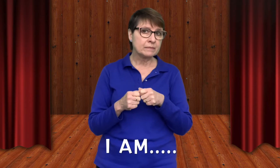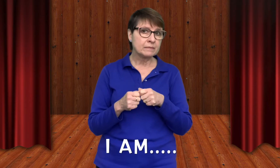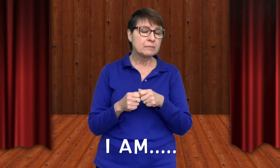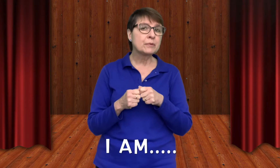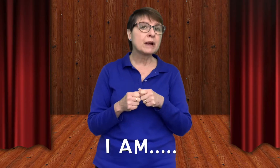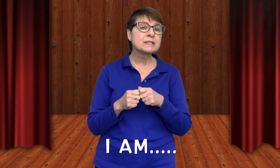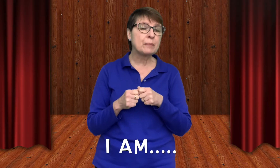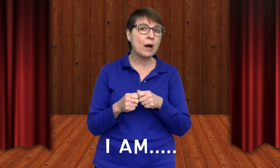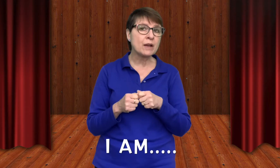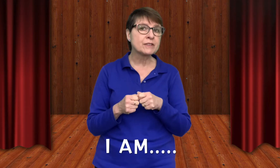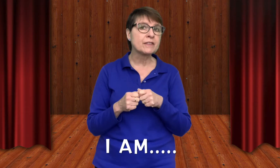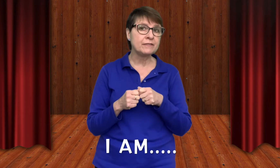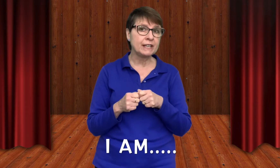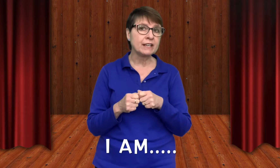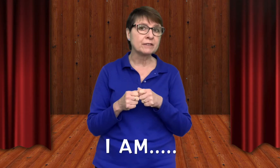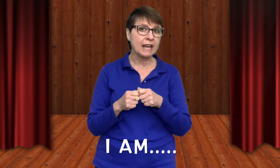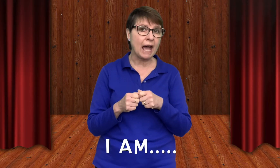press pause on the video now.